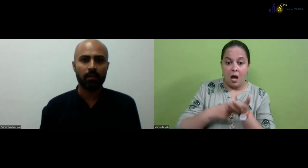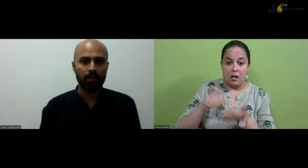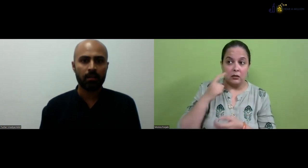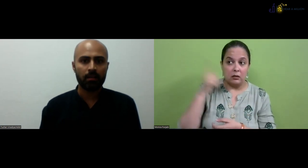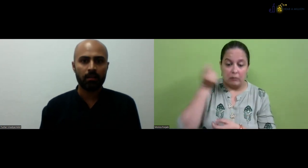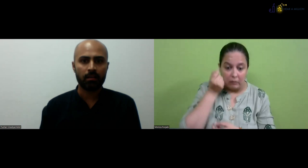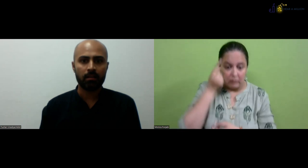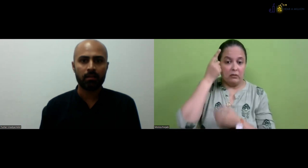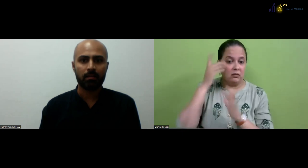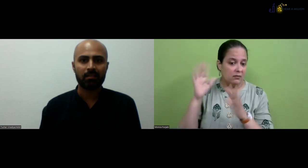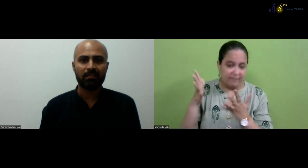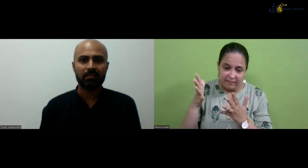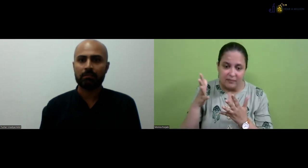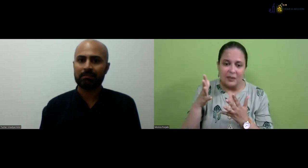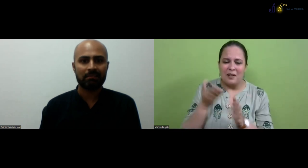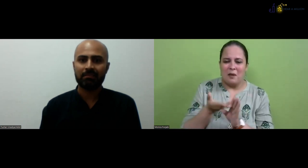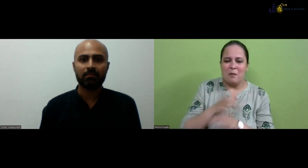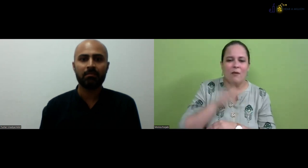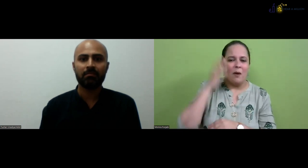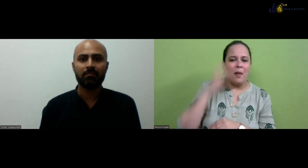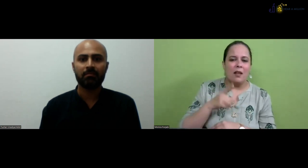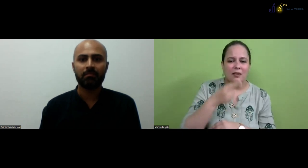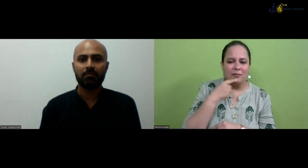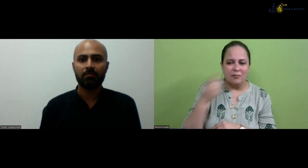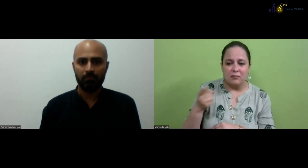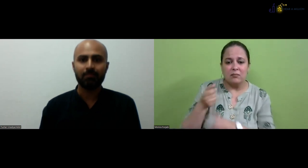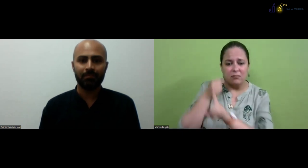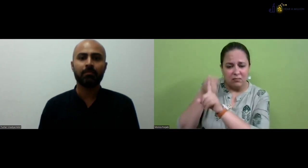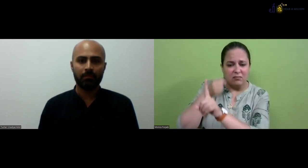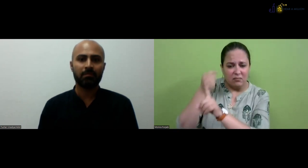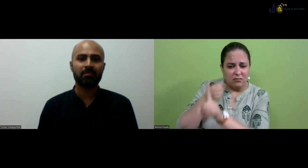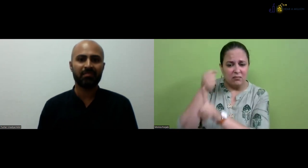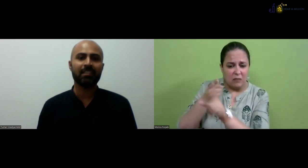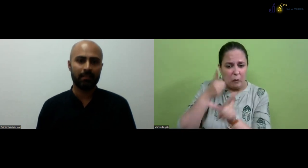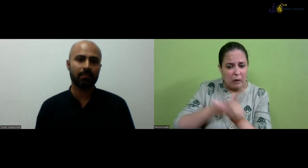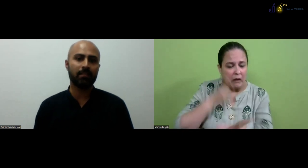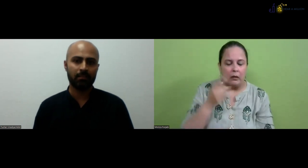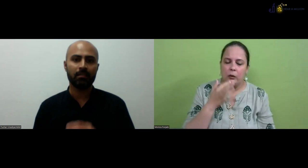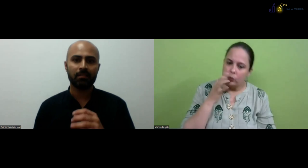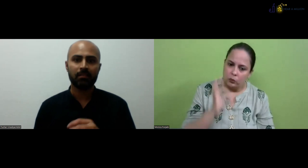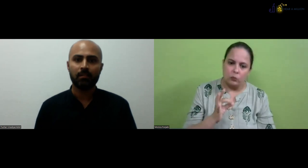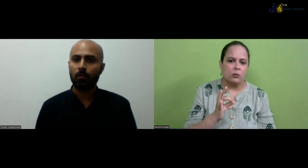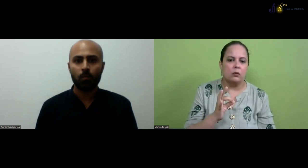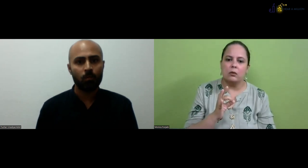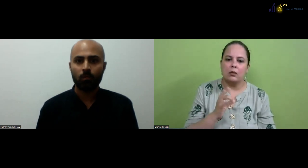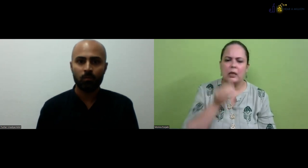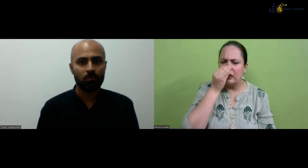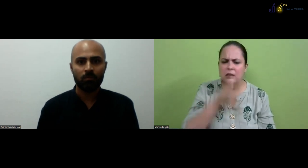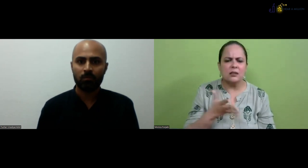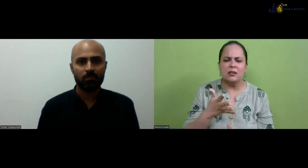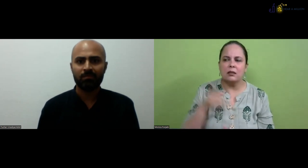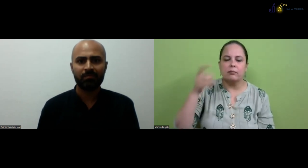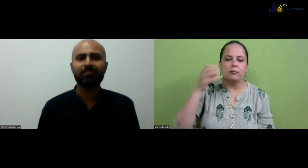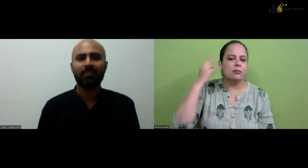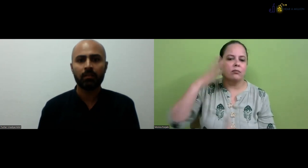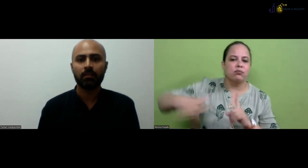RCI. It's our Indian system. but when government didn't, didn't recognize it. So earlier we tried